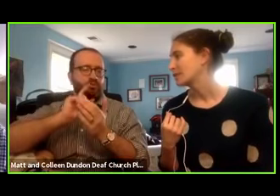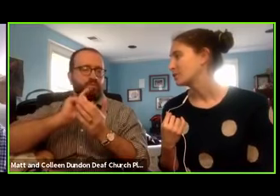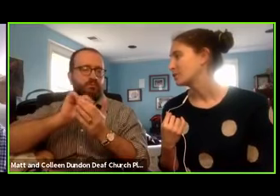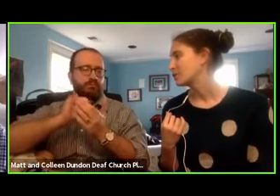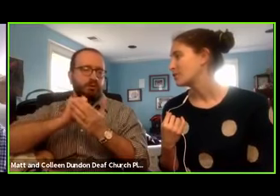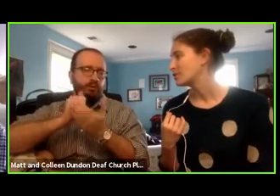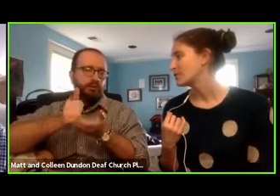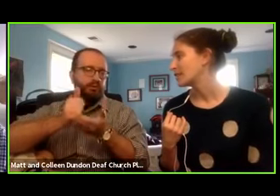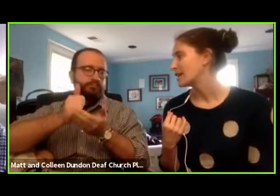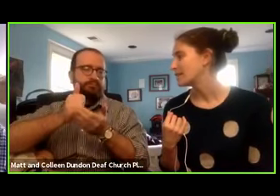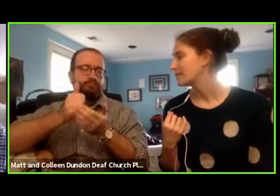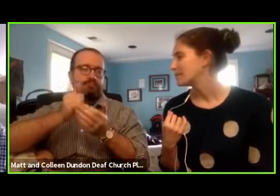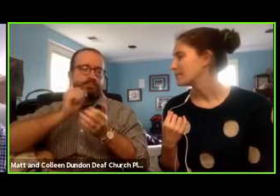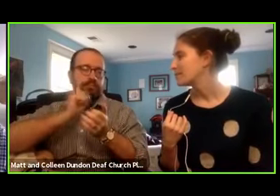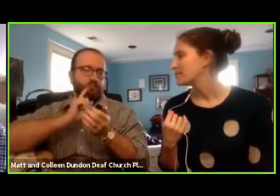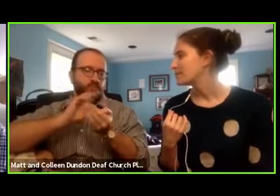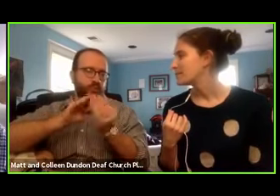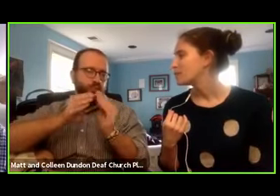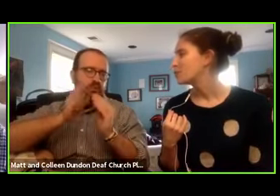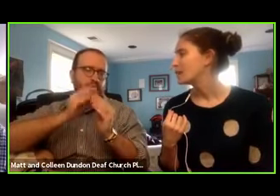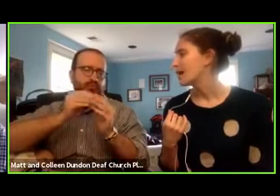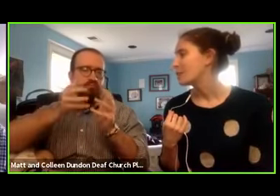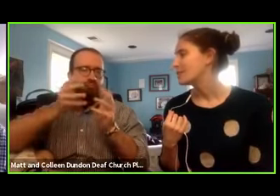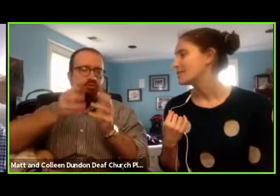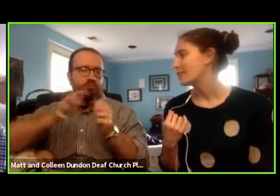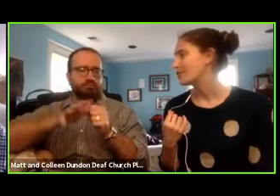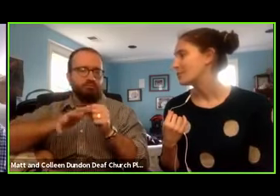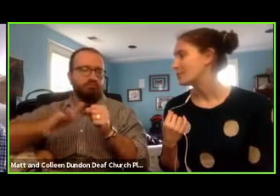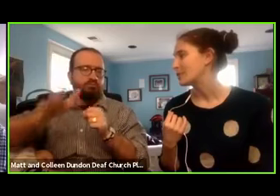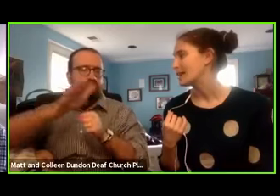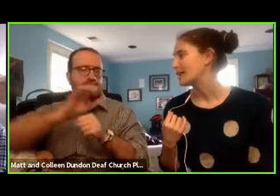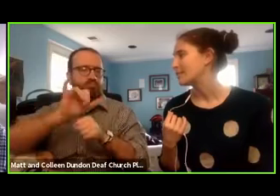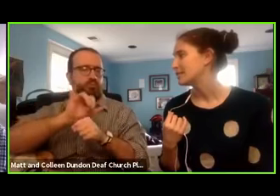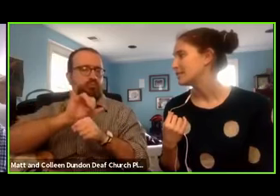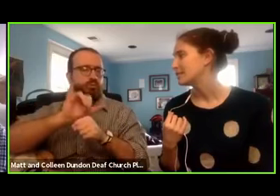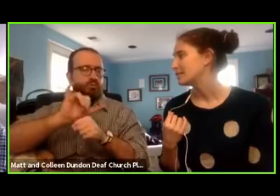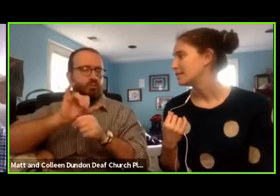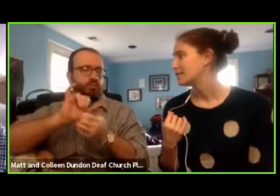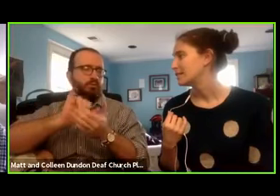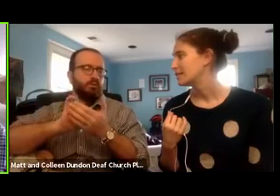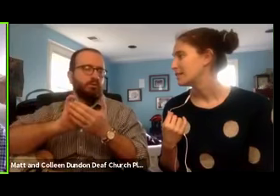Um, Lord, also that you would help the deaf community.